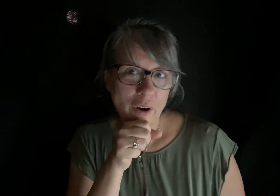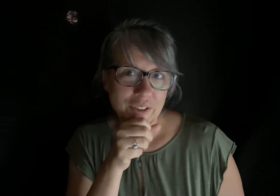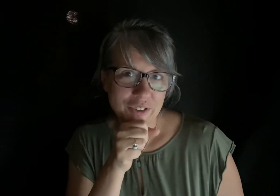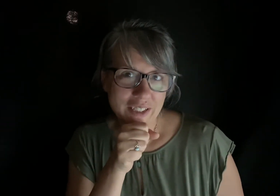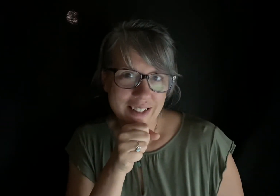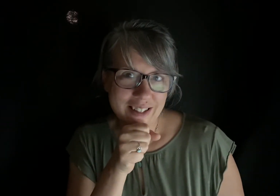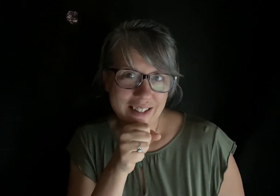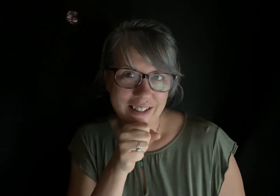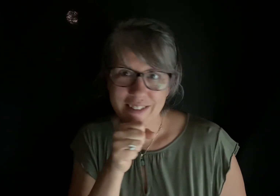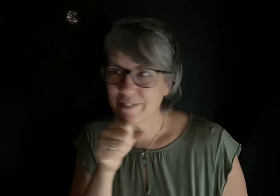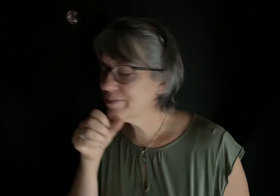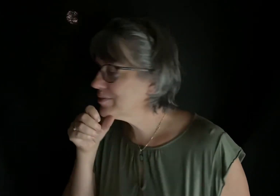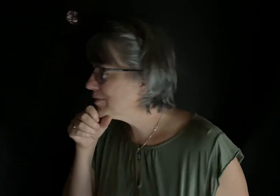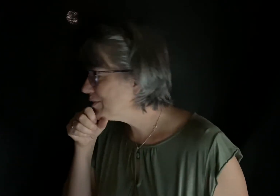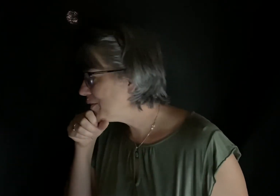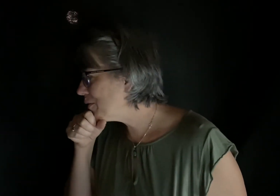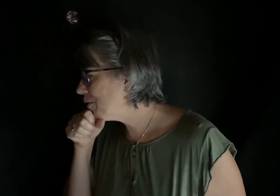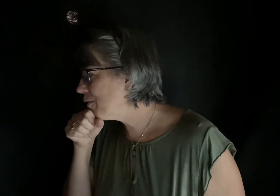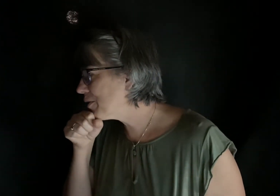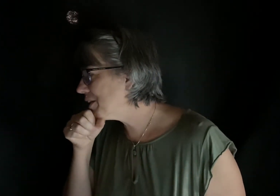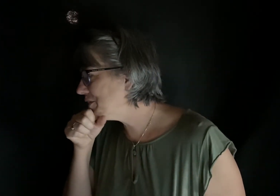Oranges, oranges,